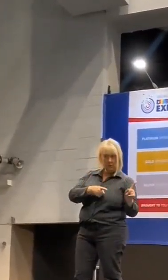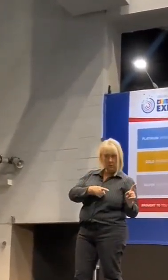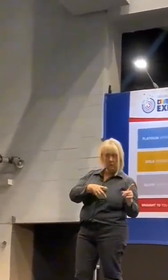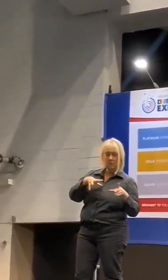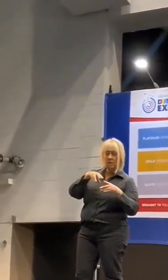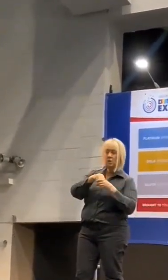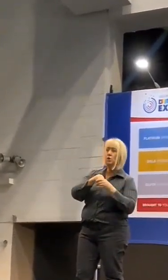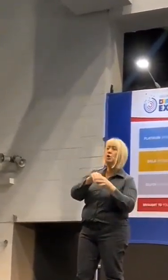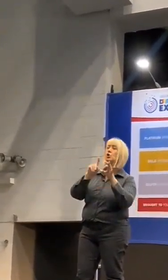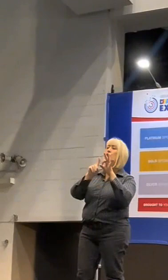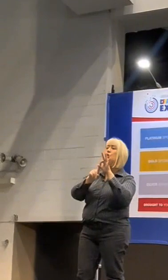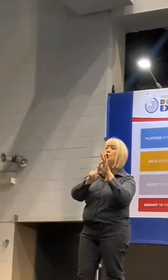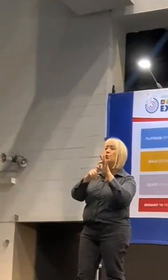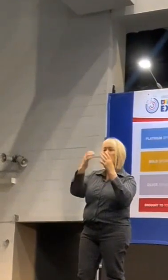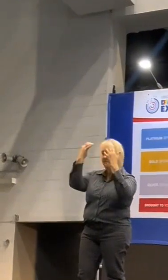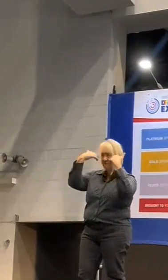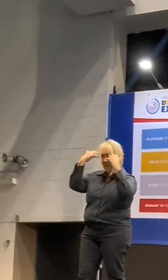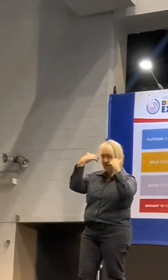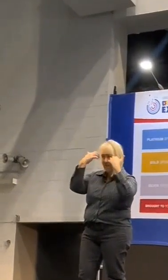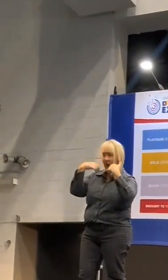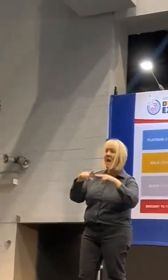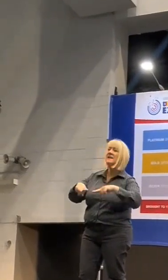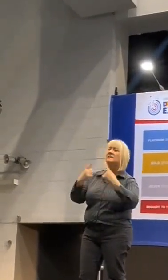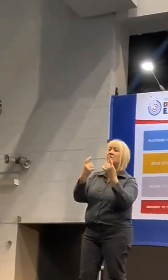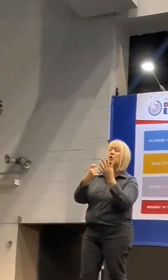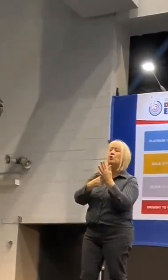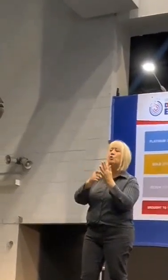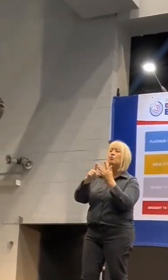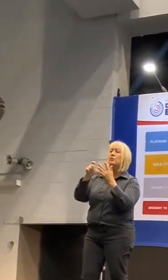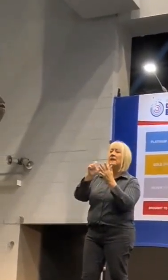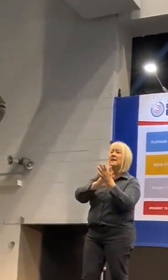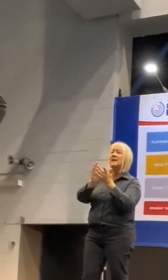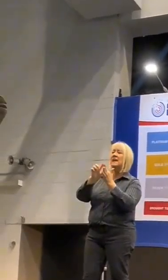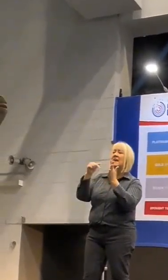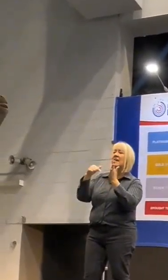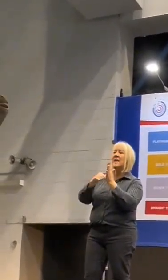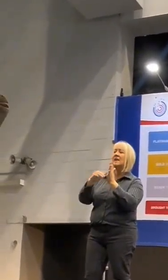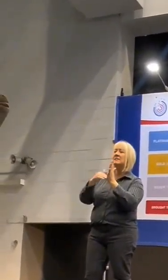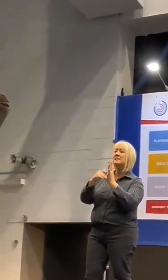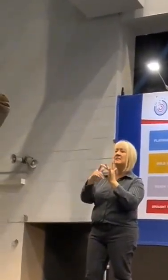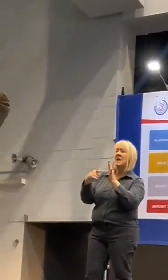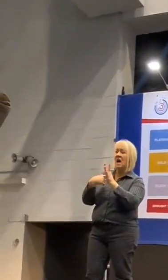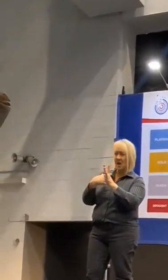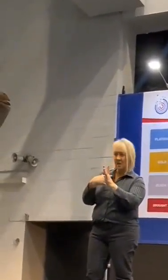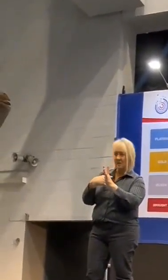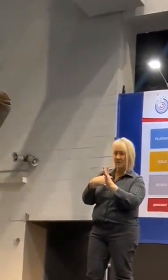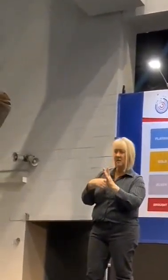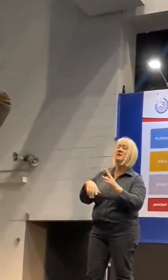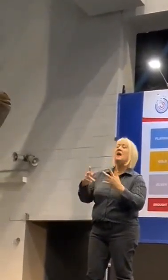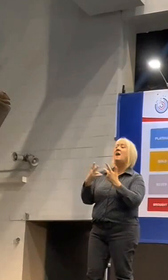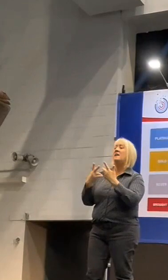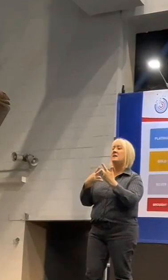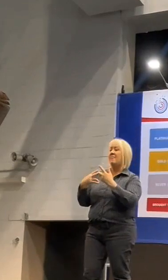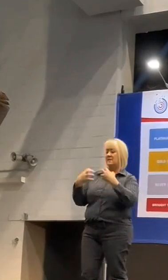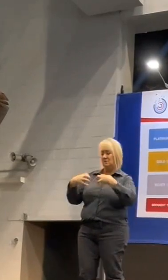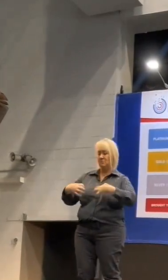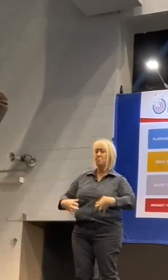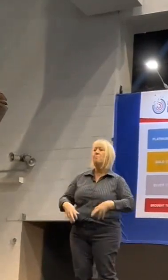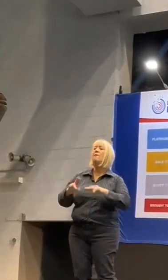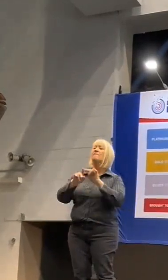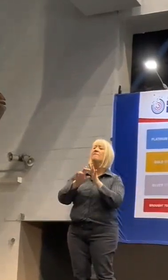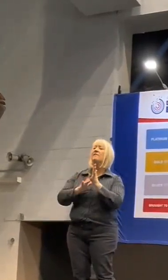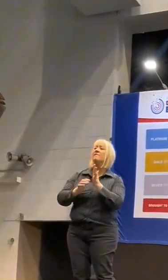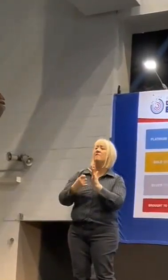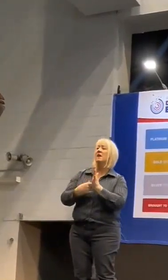include Q fever and different types of rickettsia, such as Australian spotted fever. These infections can be